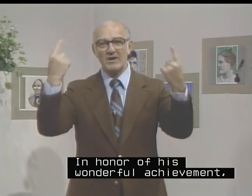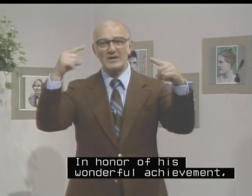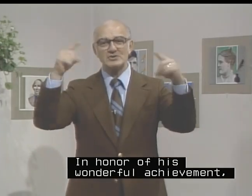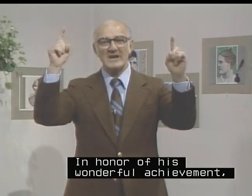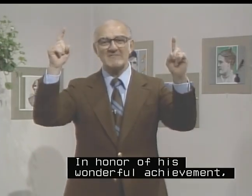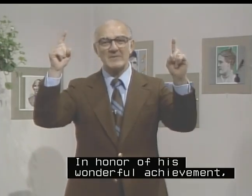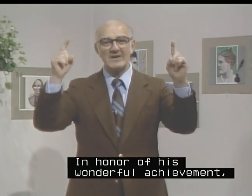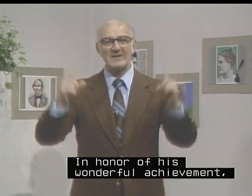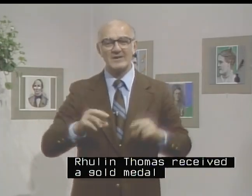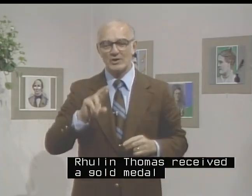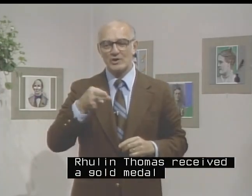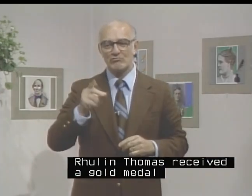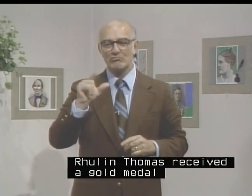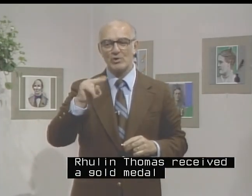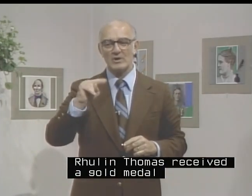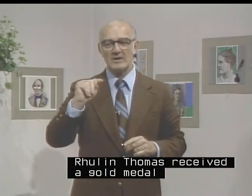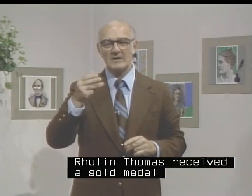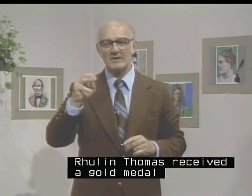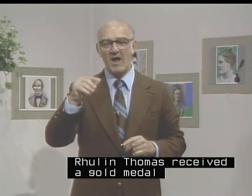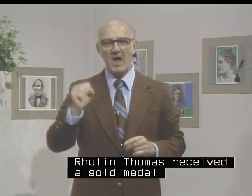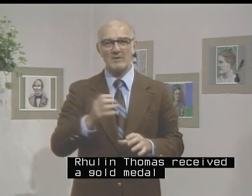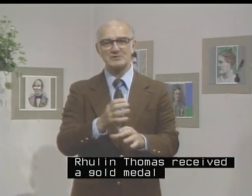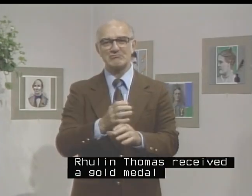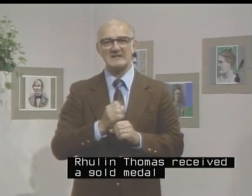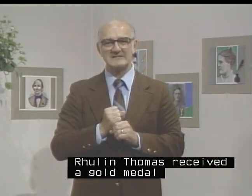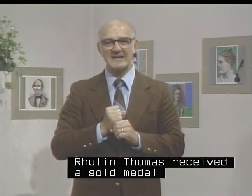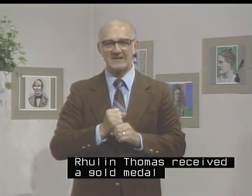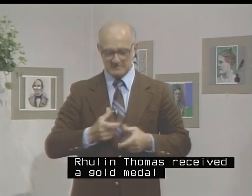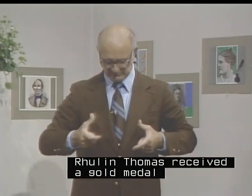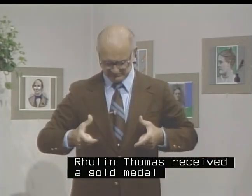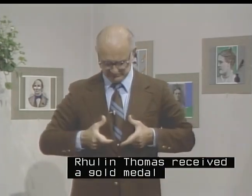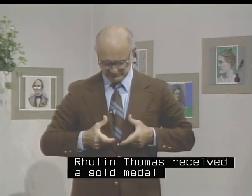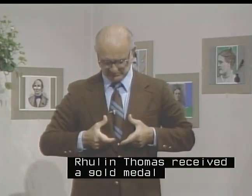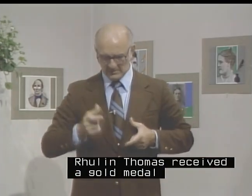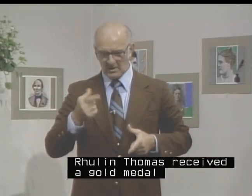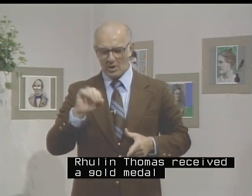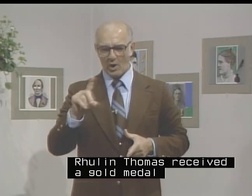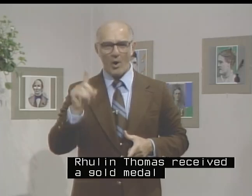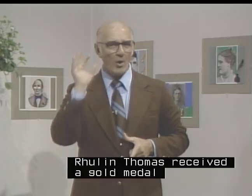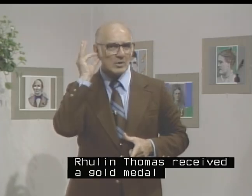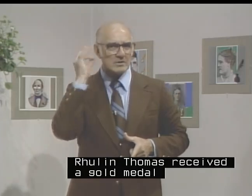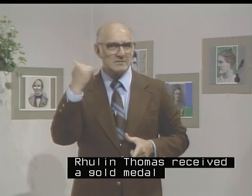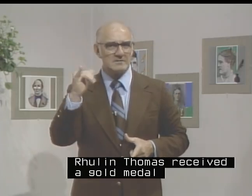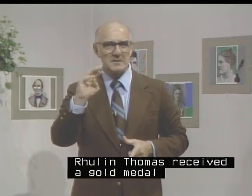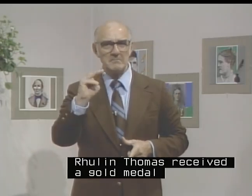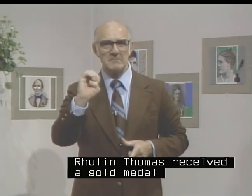achievement, Rulon Thomas received a gold medal.